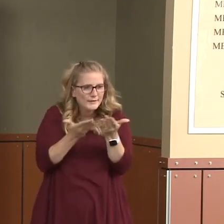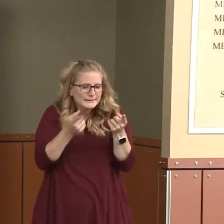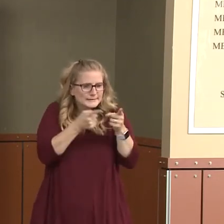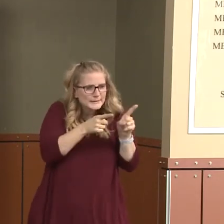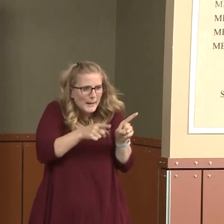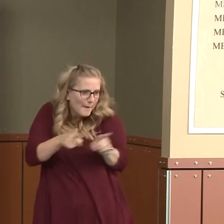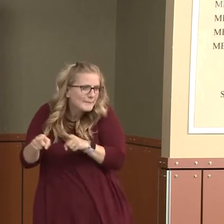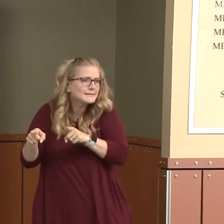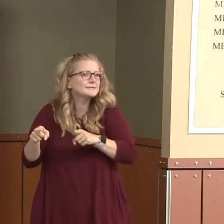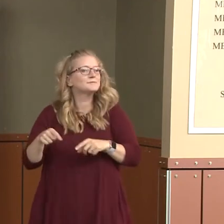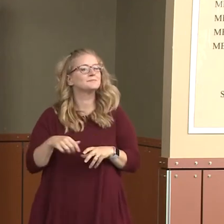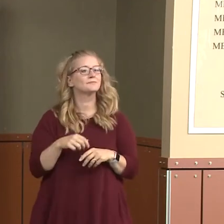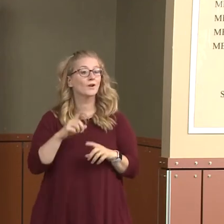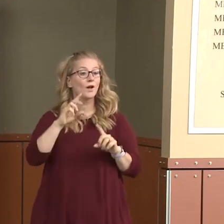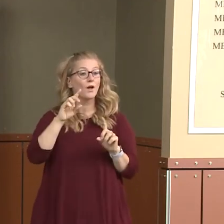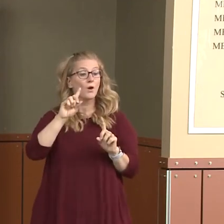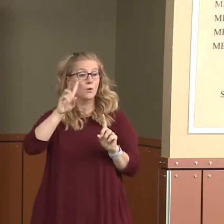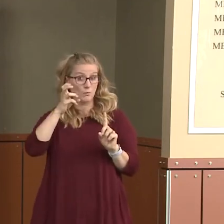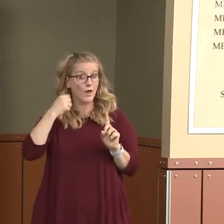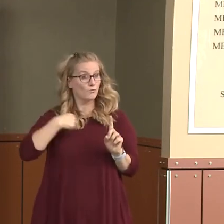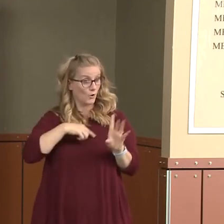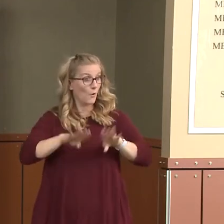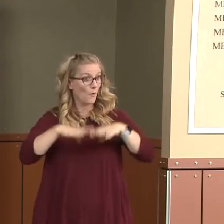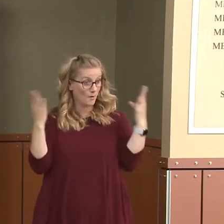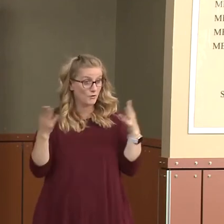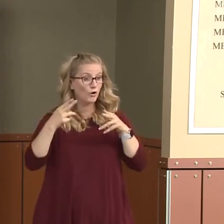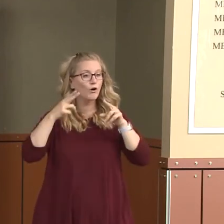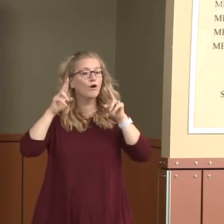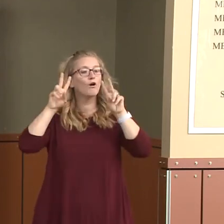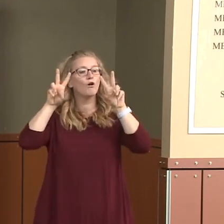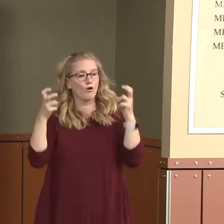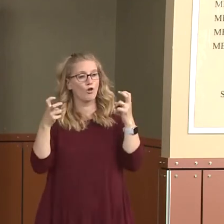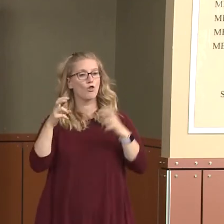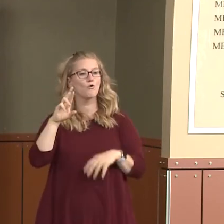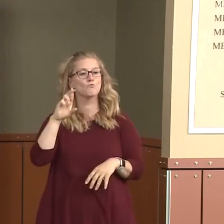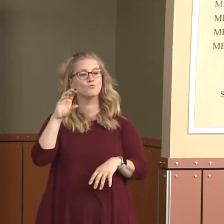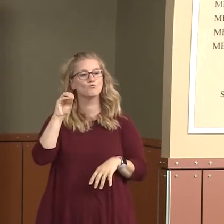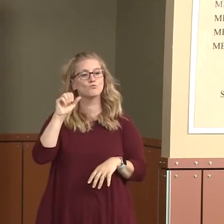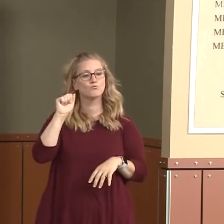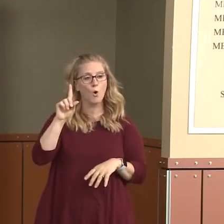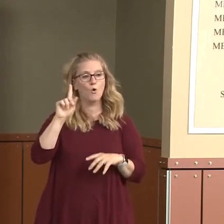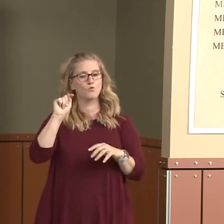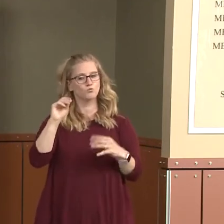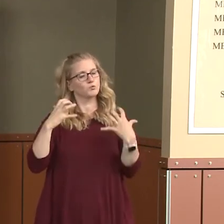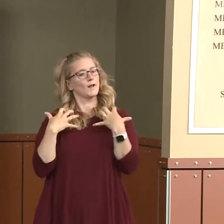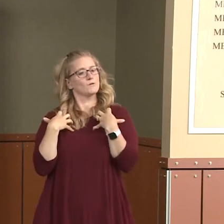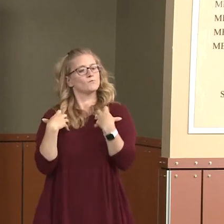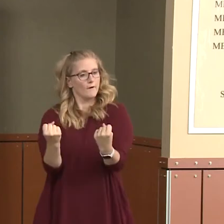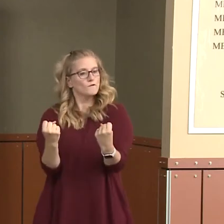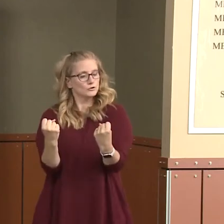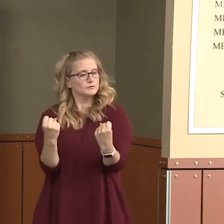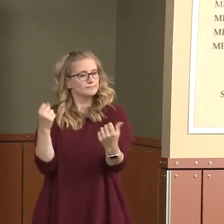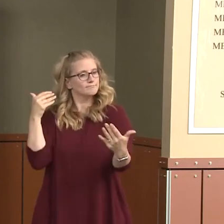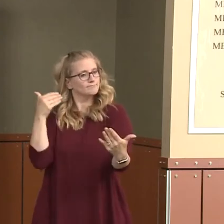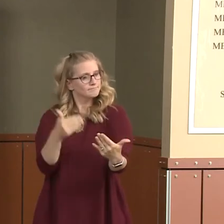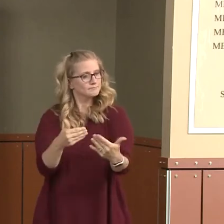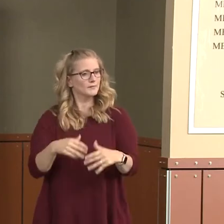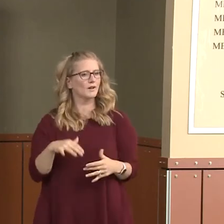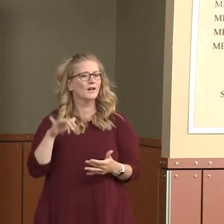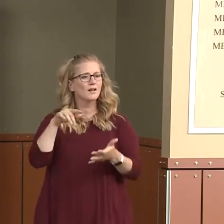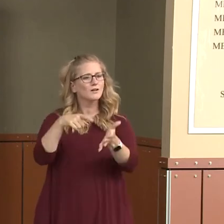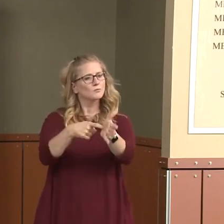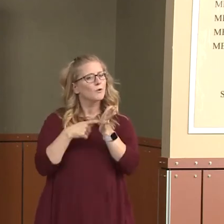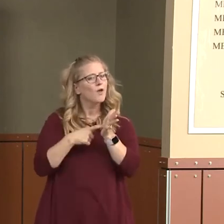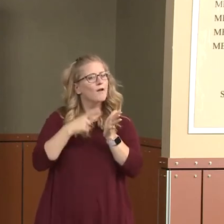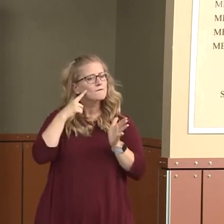that today as we map out the road to recovery here in the Tri-Cities, but as we also talk about what it's going to take for us to succeed. We and safely reopen.